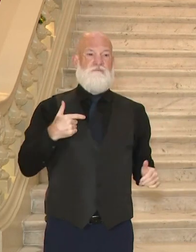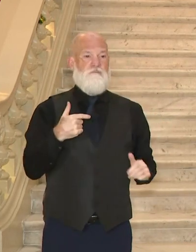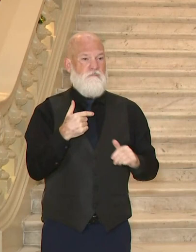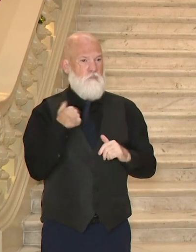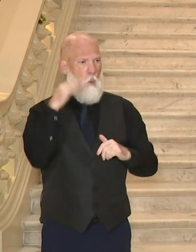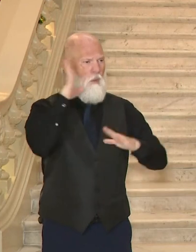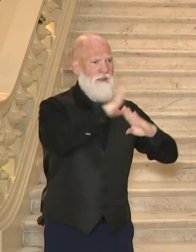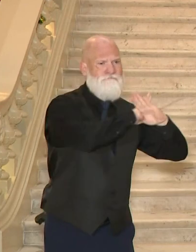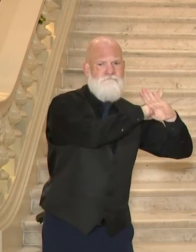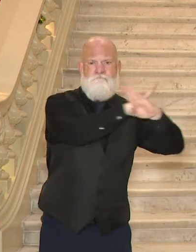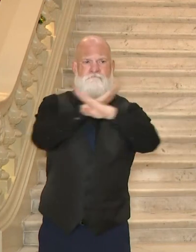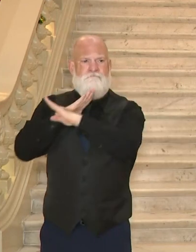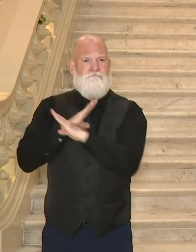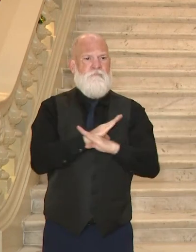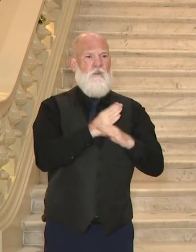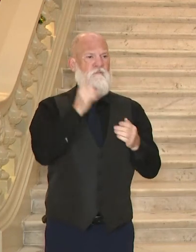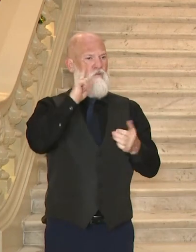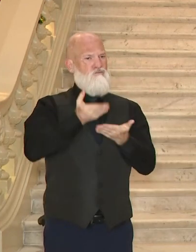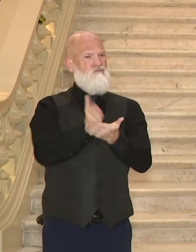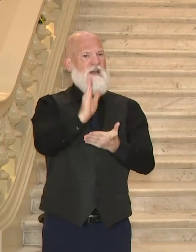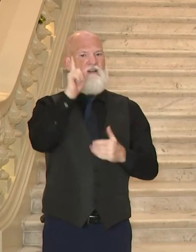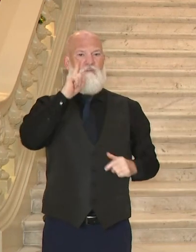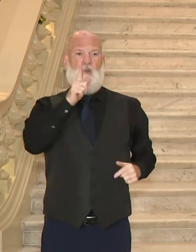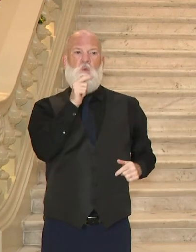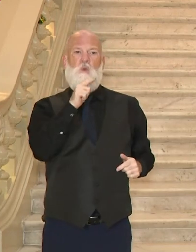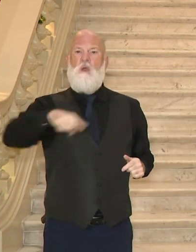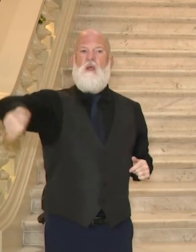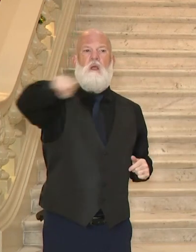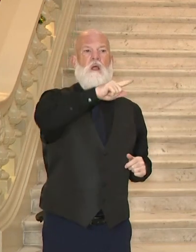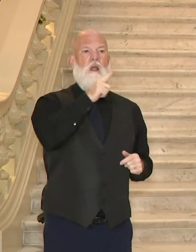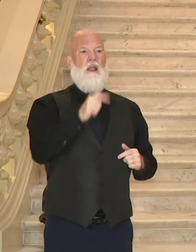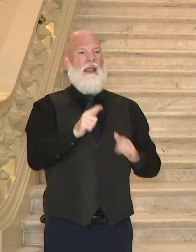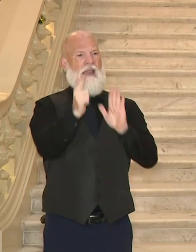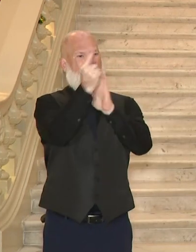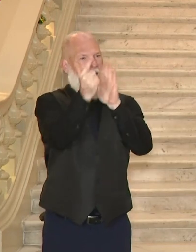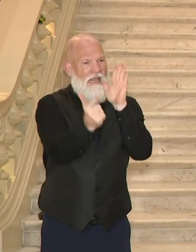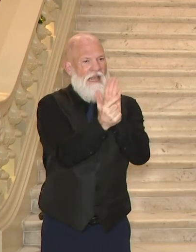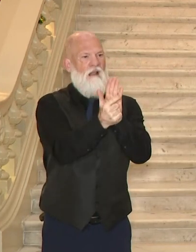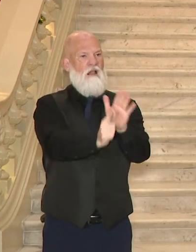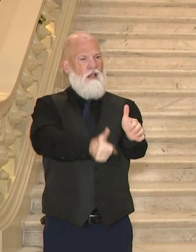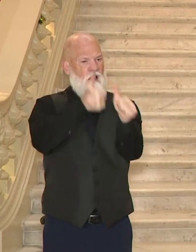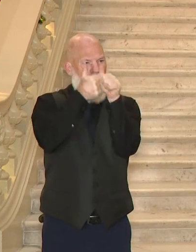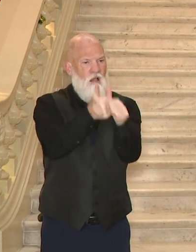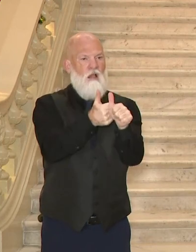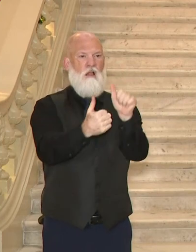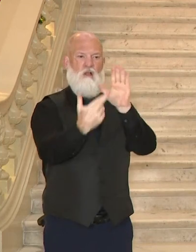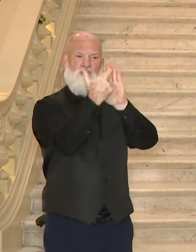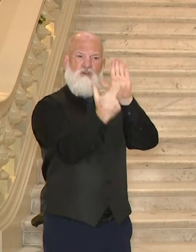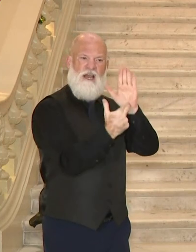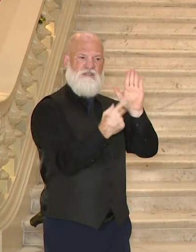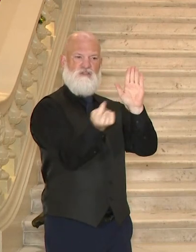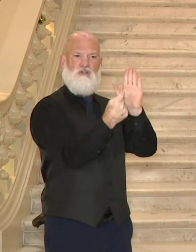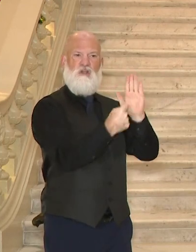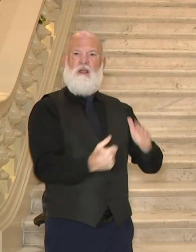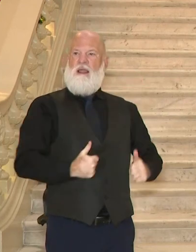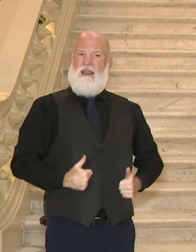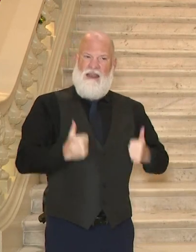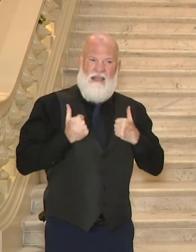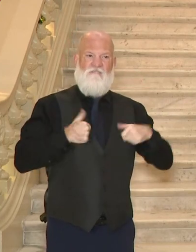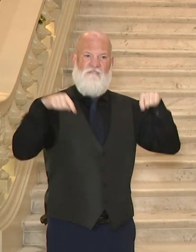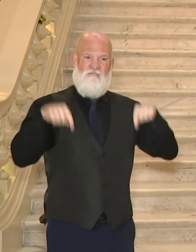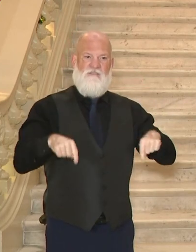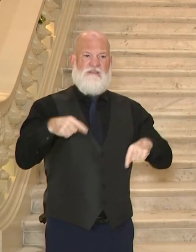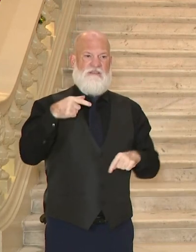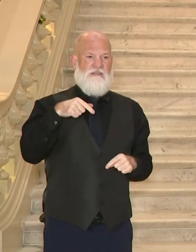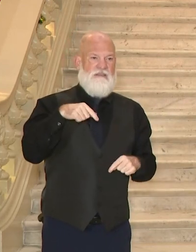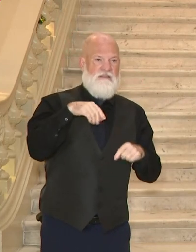registered Georgians of this state, Republican, Democrat, Independent, and whatever other party you